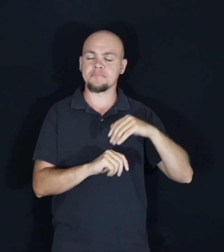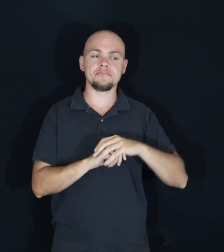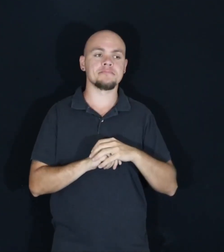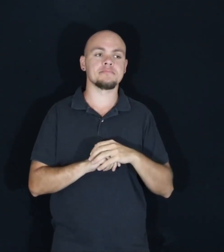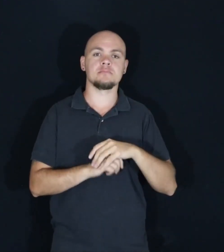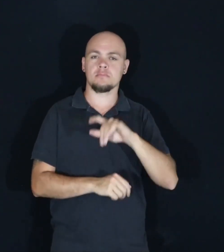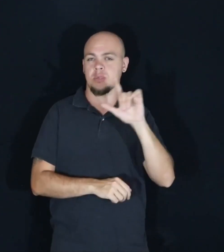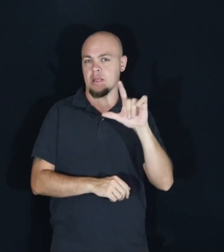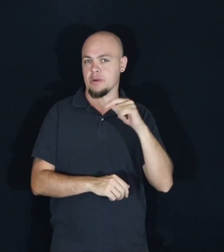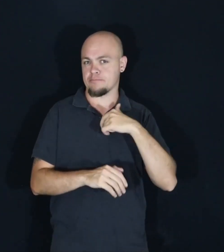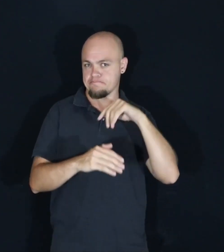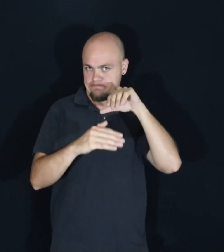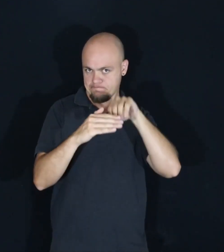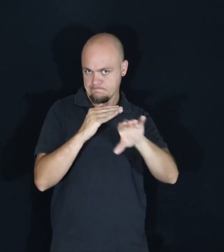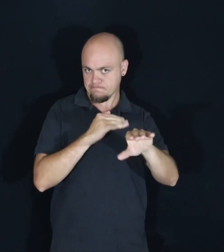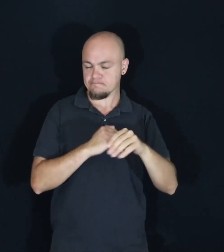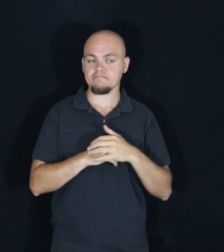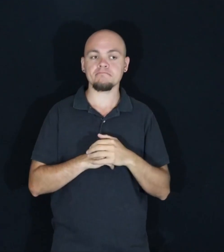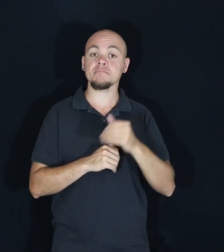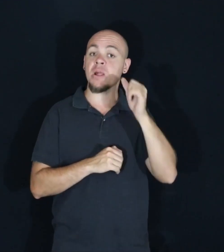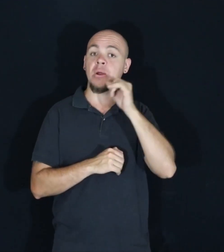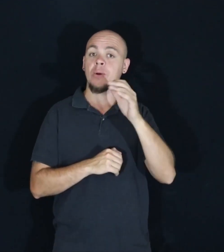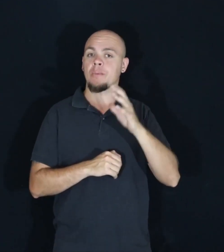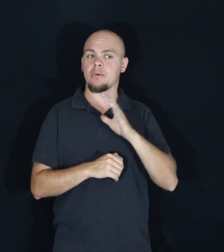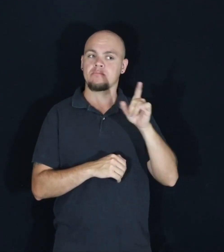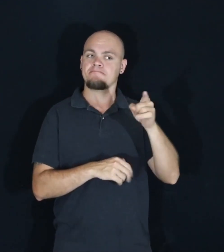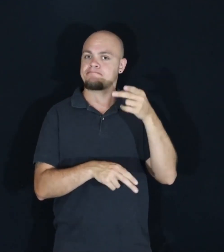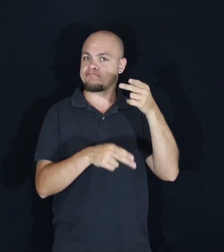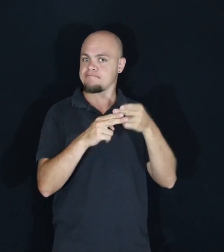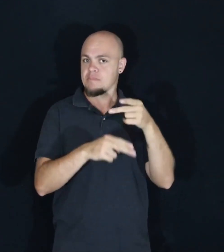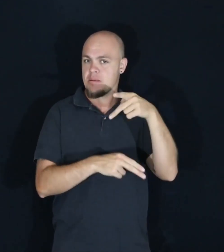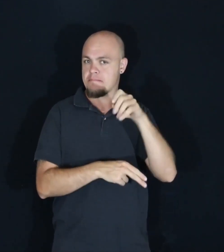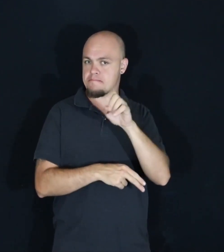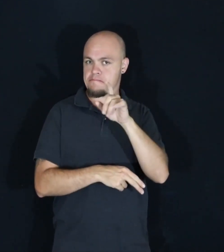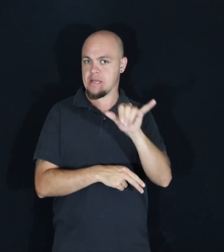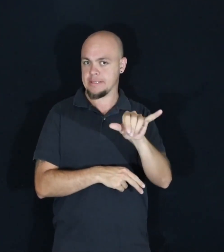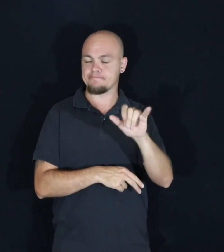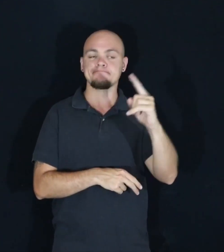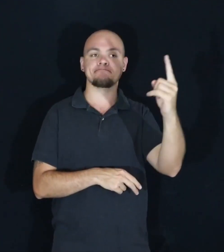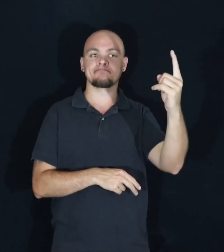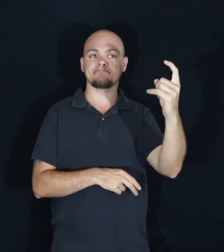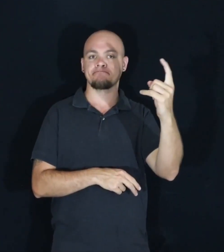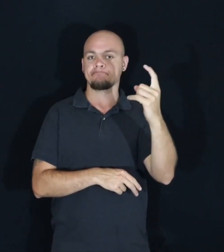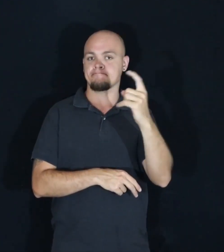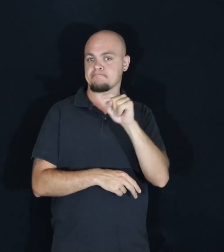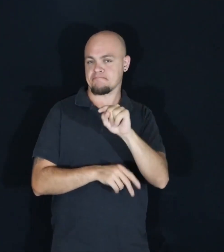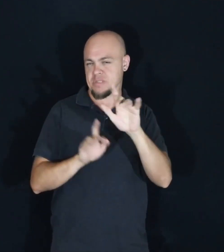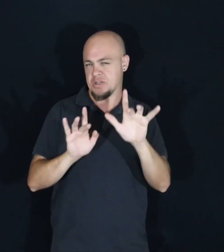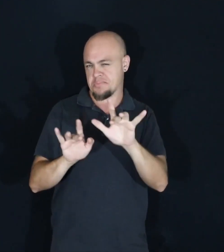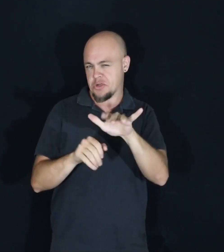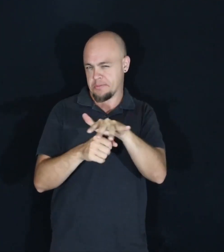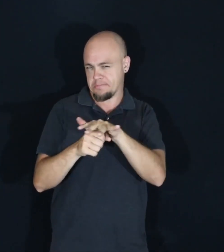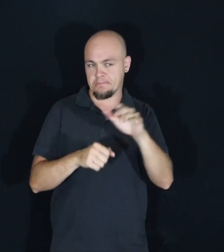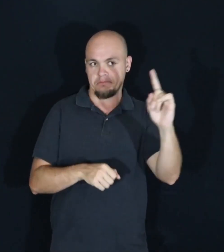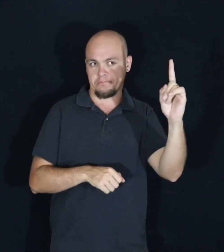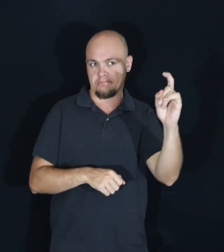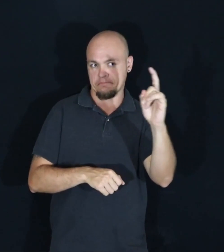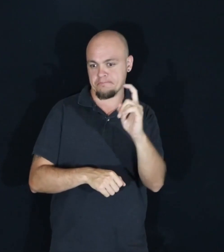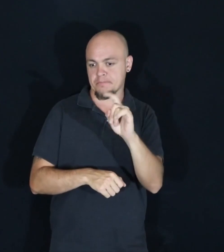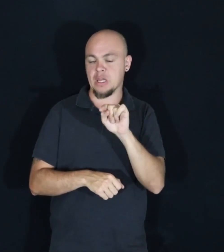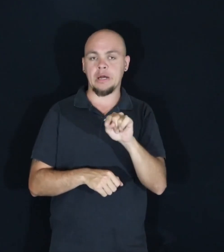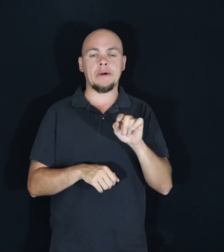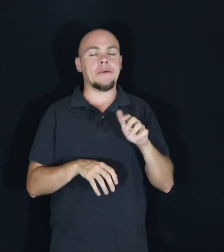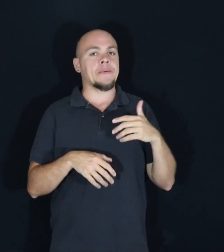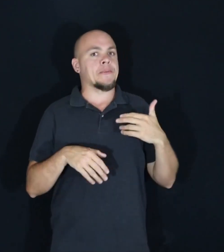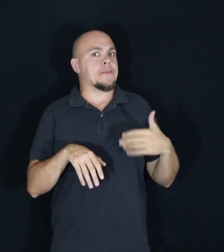libraries and a woman, Peggy, came in. She walked over to the computer area and she was a ball of